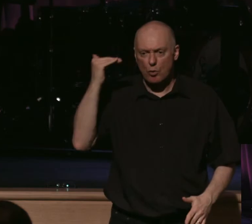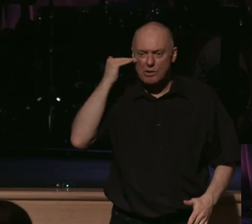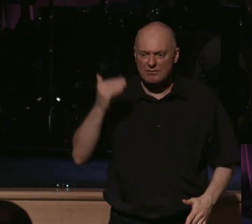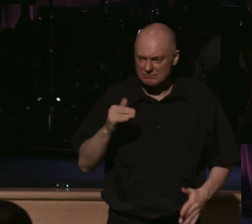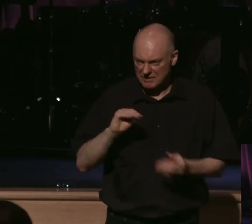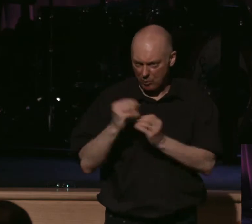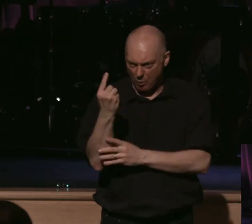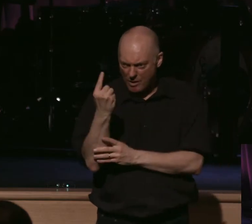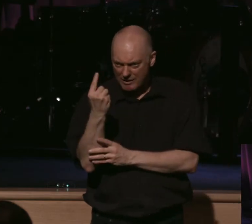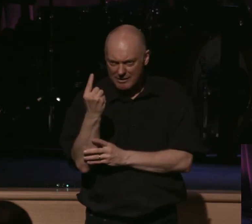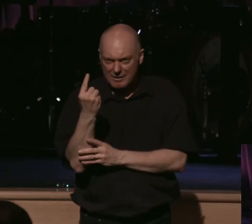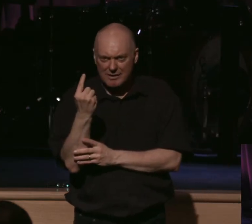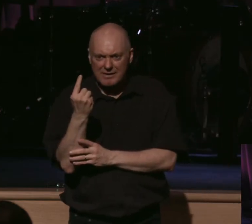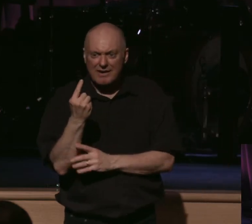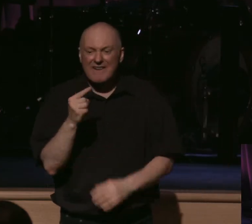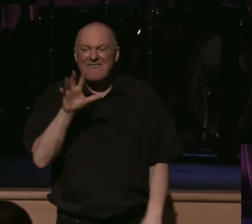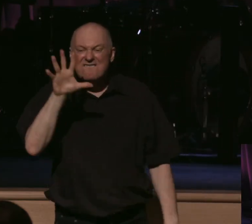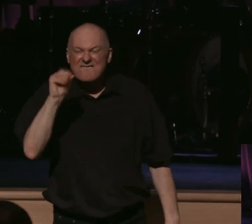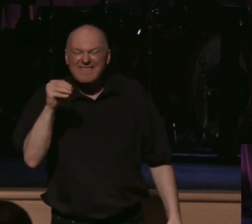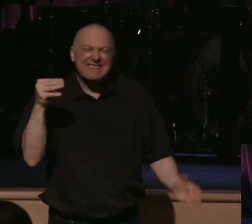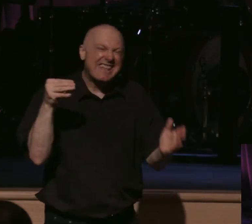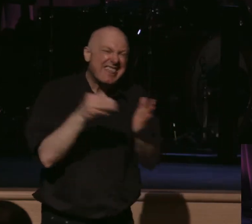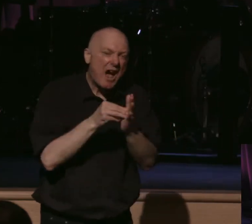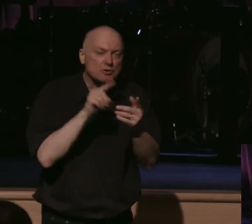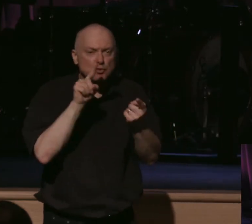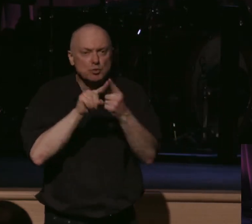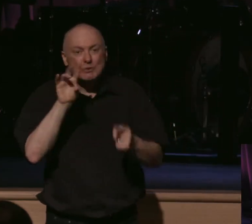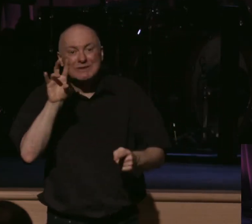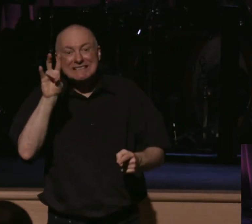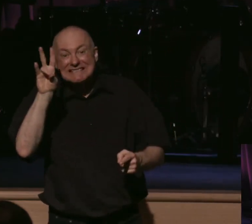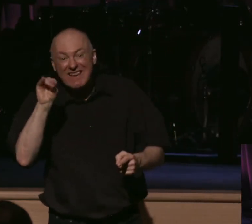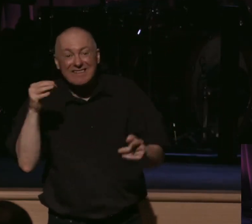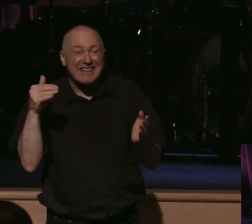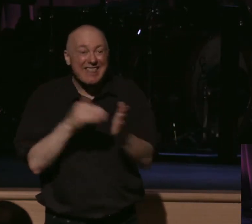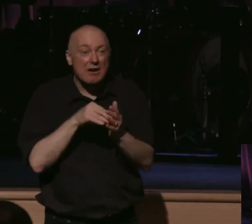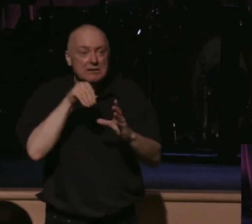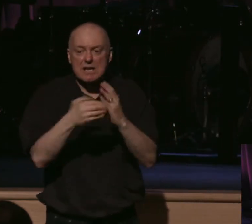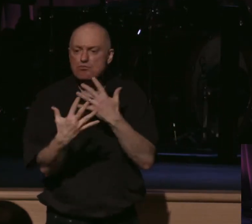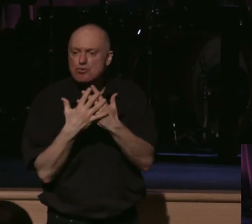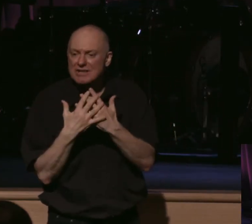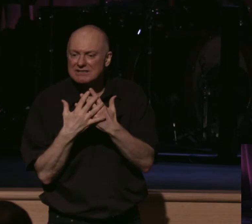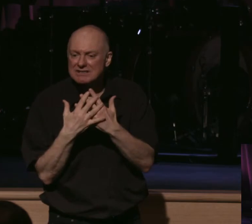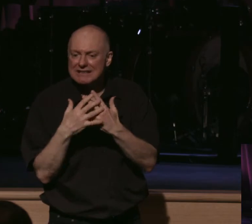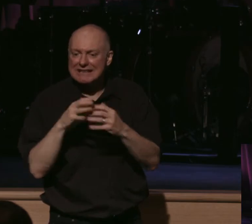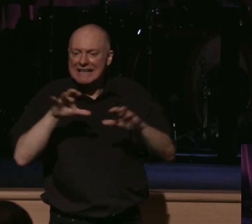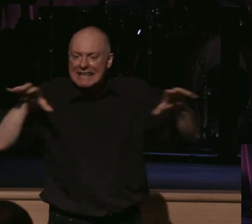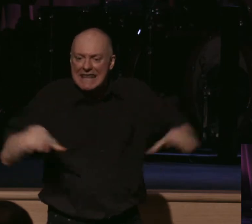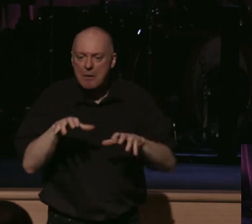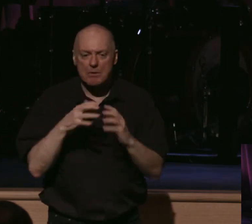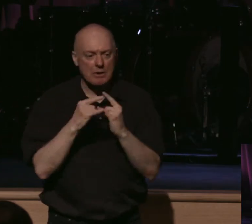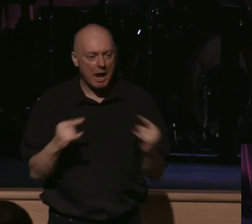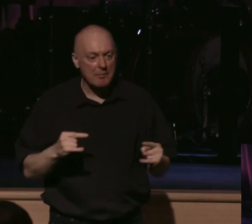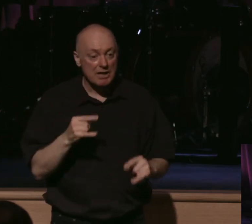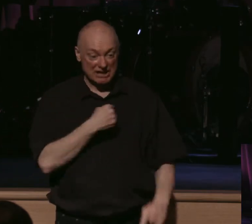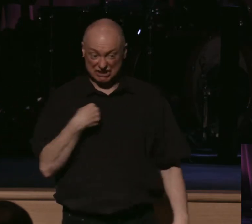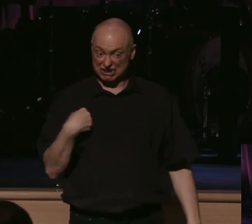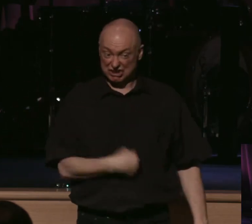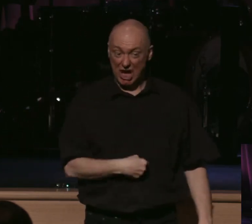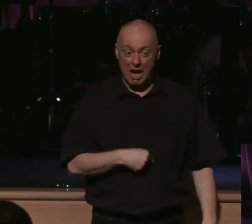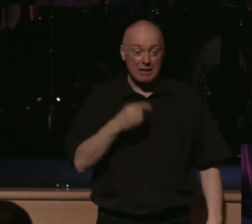where an estimated 50,000 to 70,000 Christians are imprisoned in labor camps. China has experienced a